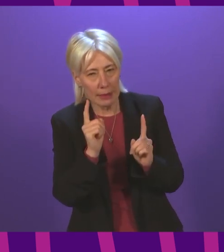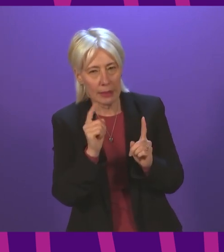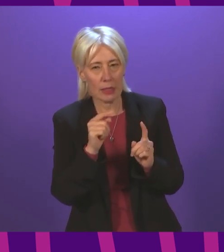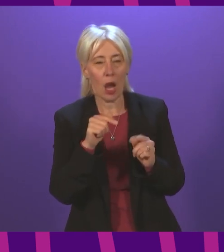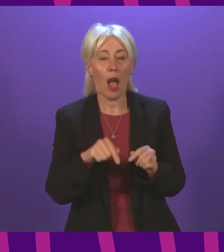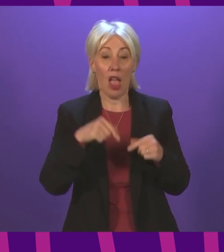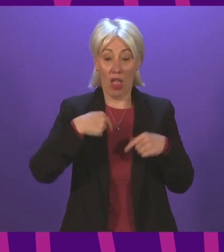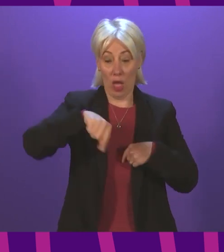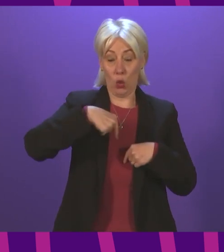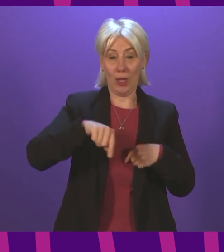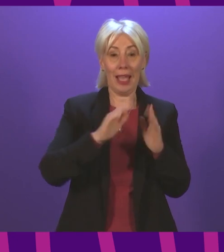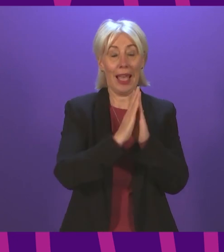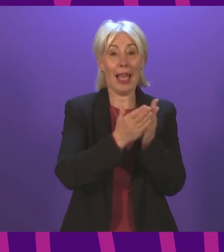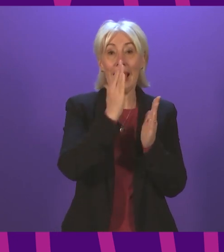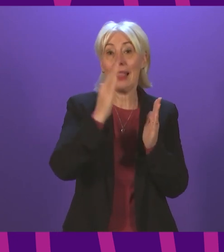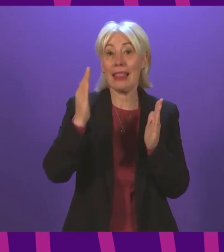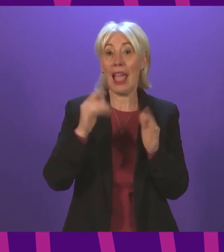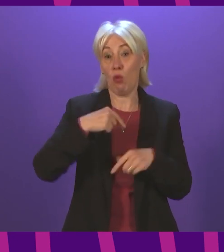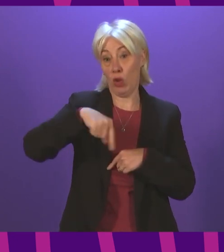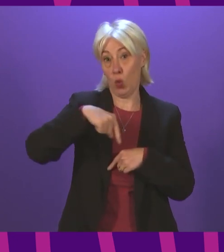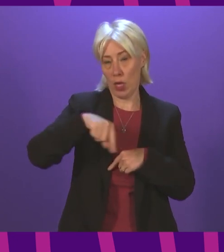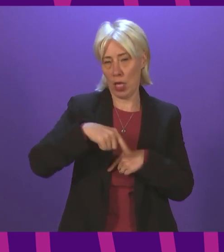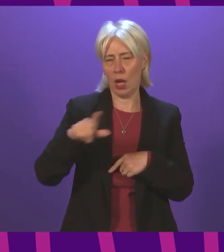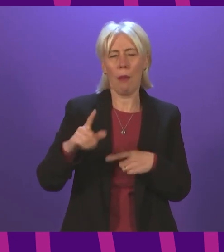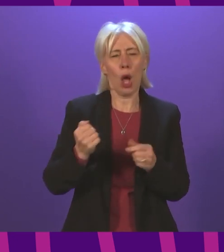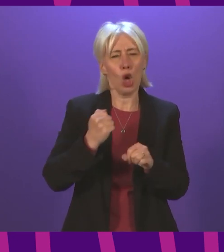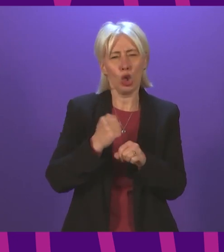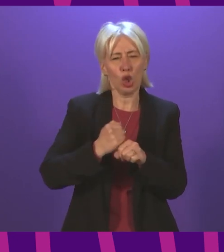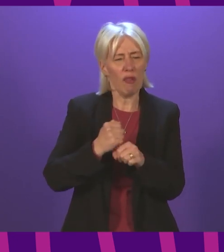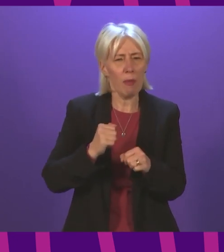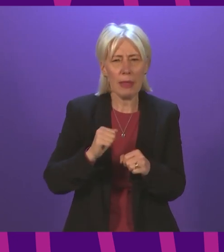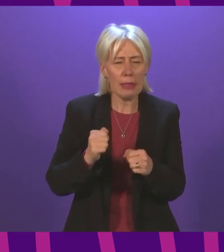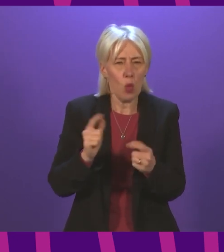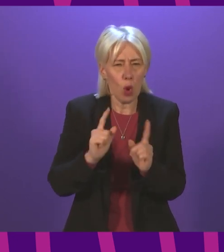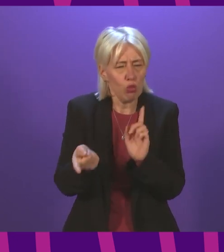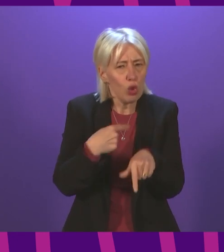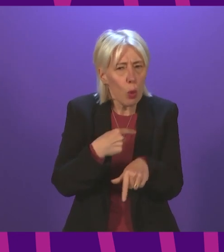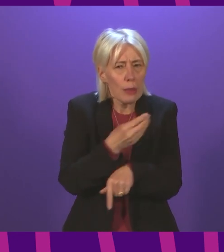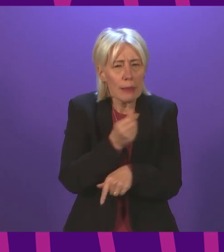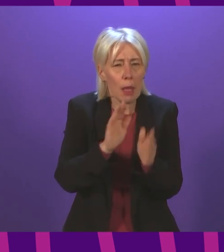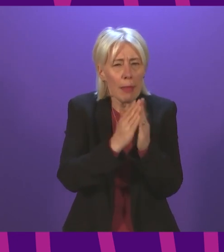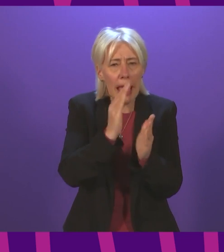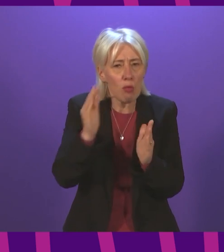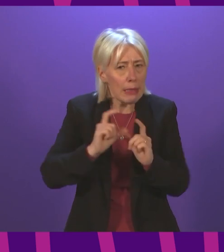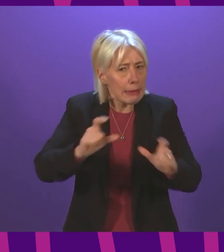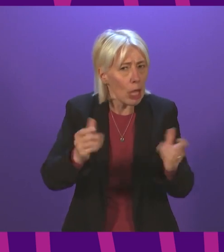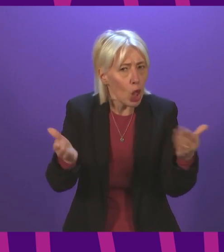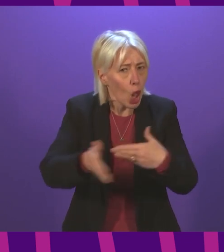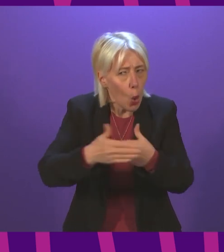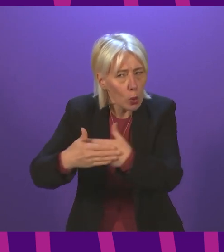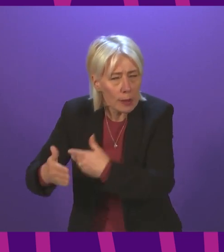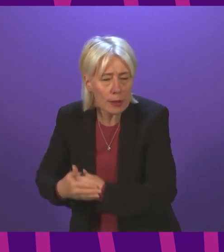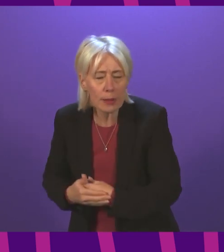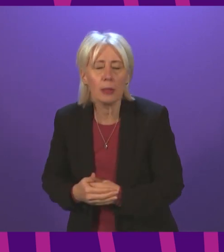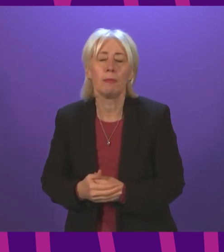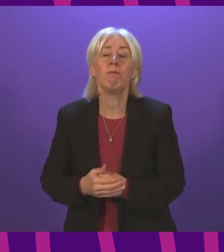being Libraries Week, what the Scottish Government's response is to reports that some libraries remain closed? First Minister. Libraries Week is an opportunity